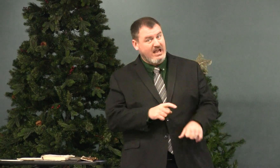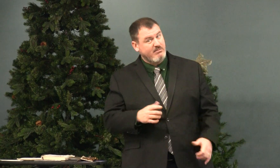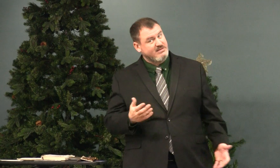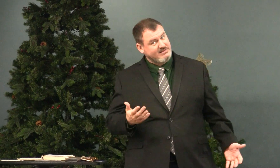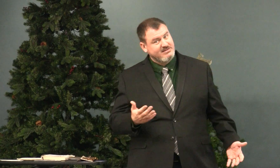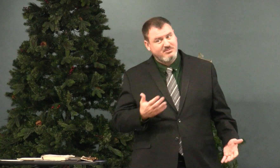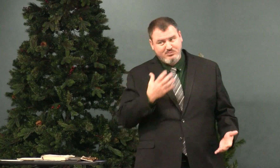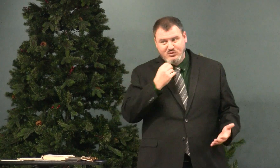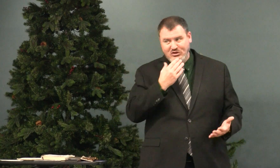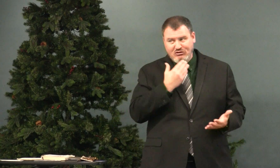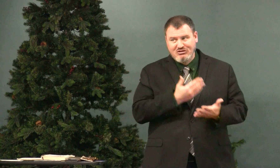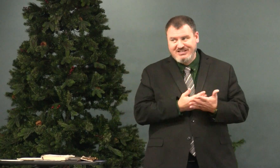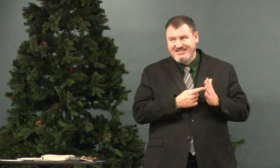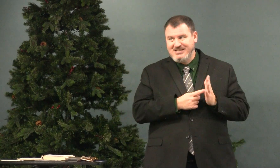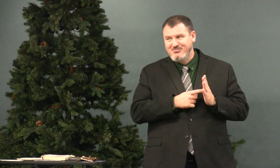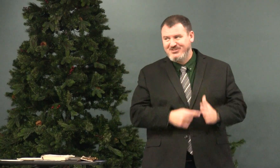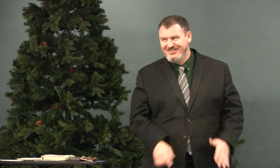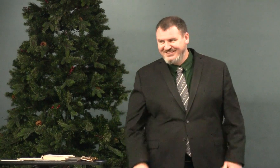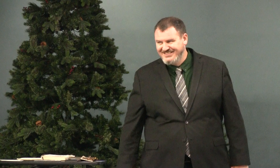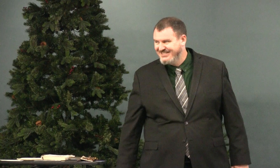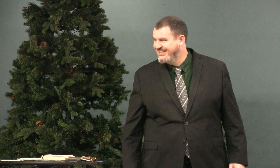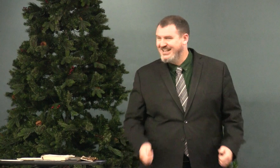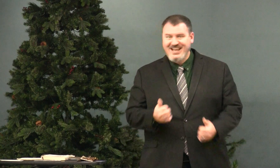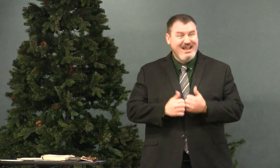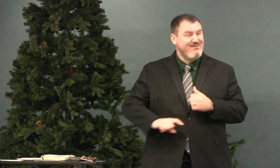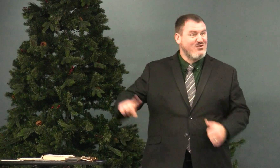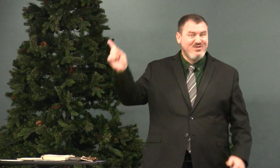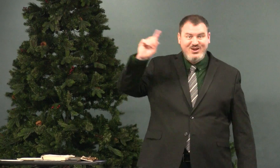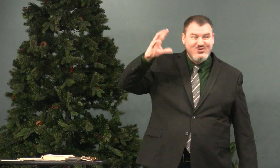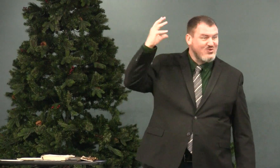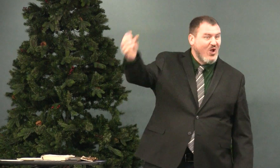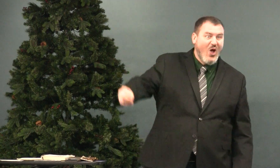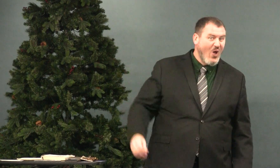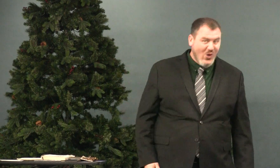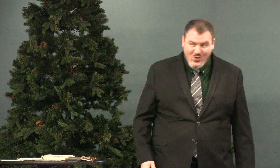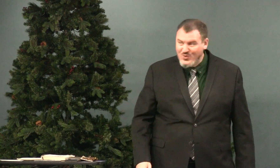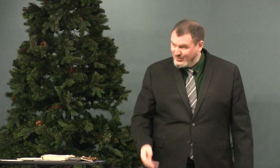right now it's Christmas time. Pretty good example. Everybody's gone